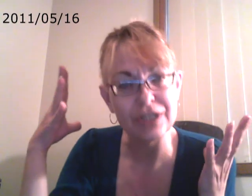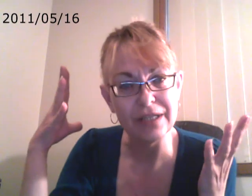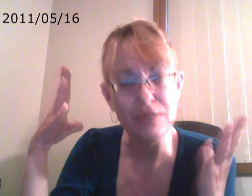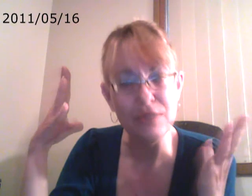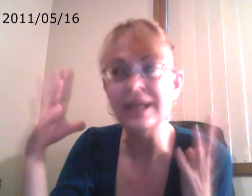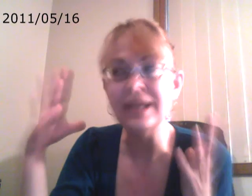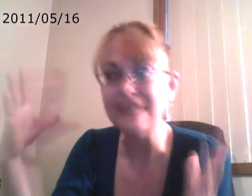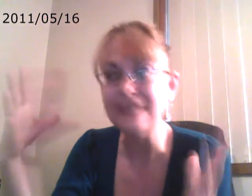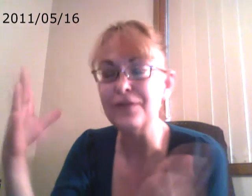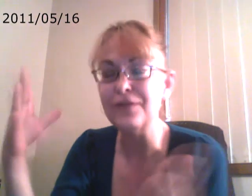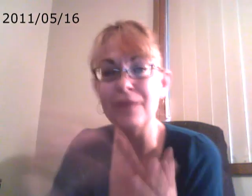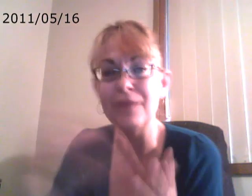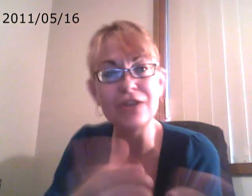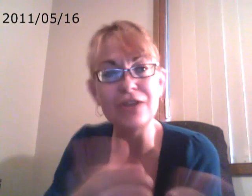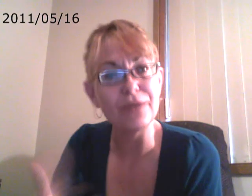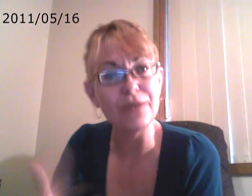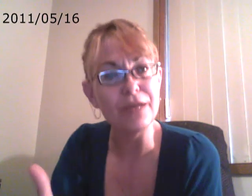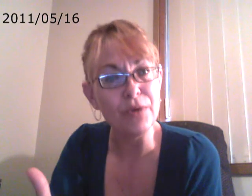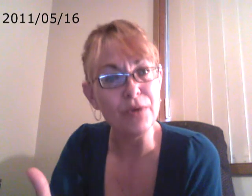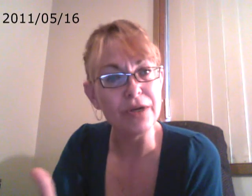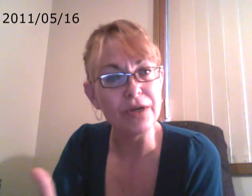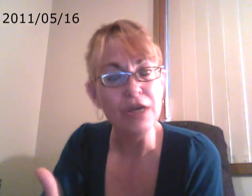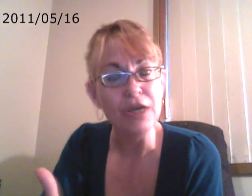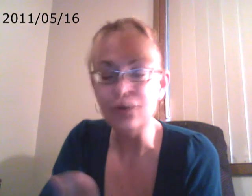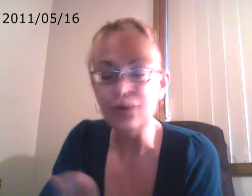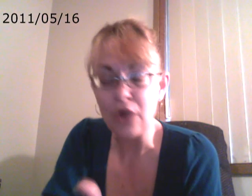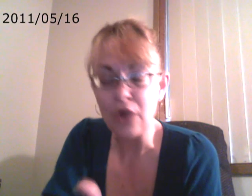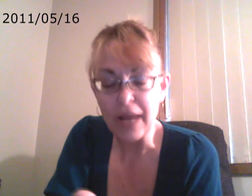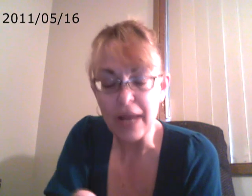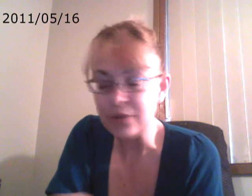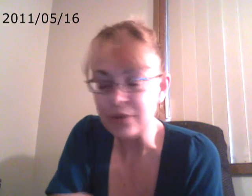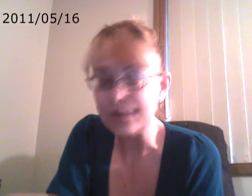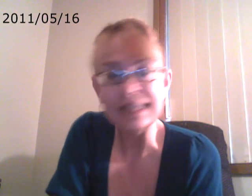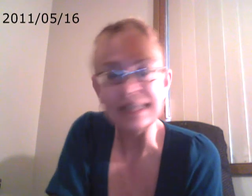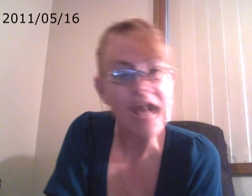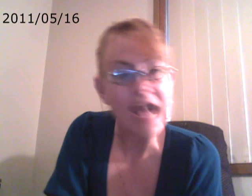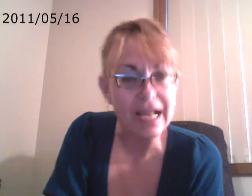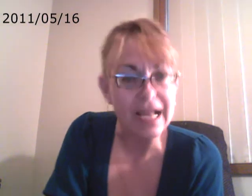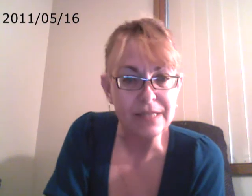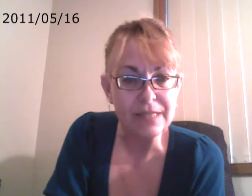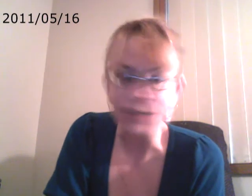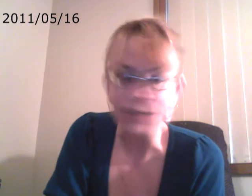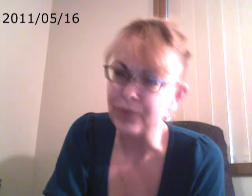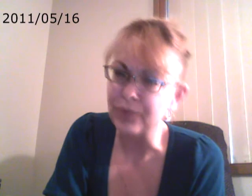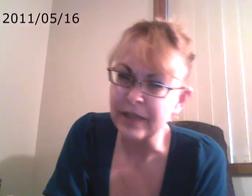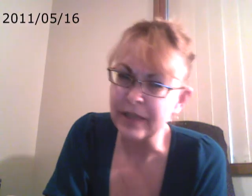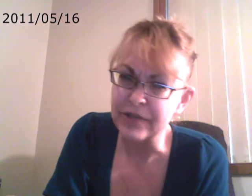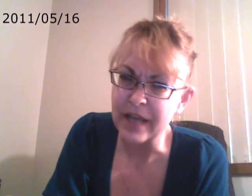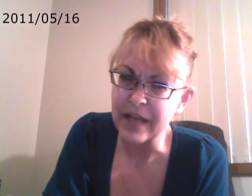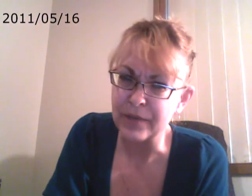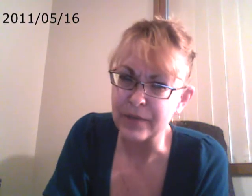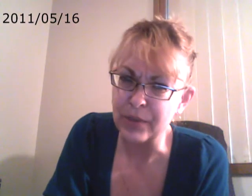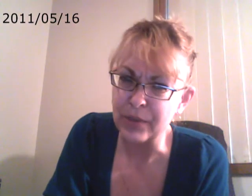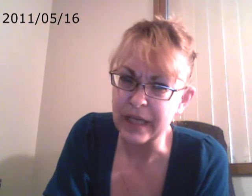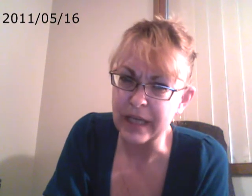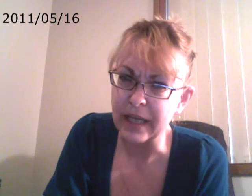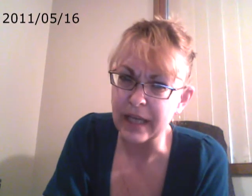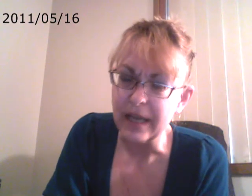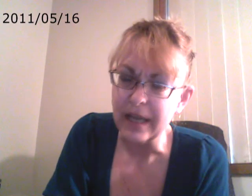You know, it is very much like reading a book. You are able to read the lines, but you really understand what you're reading. So,